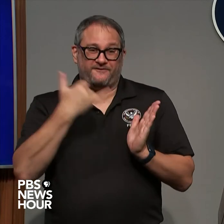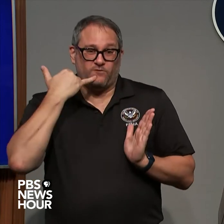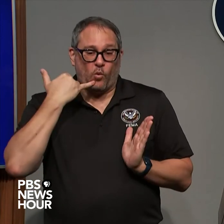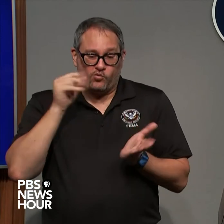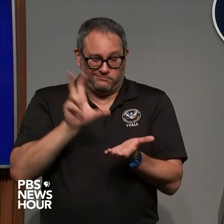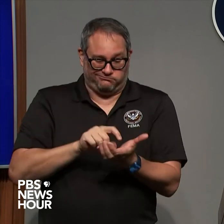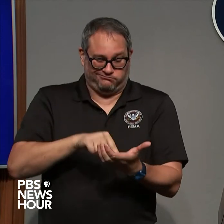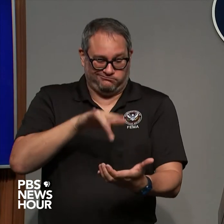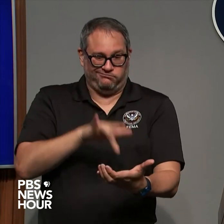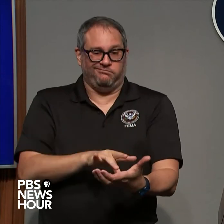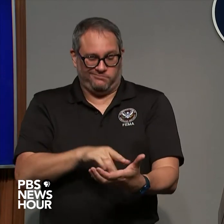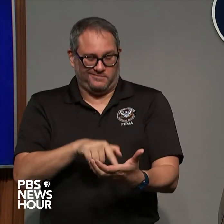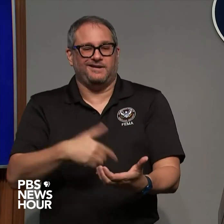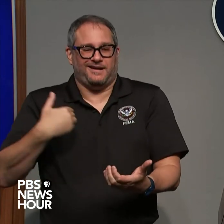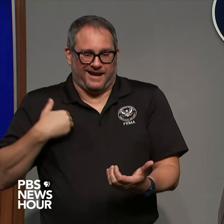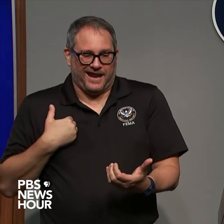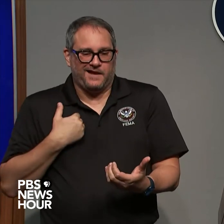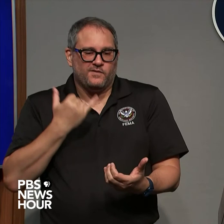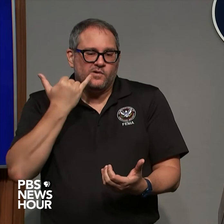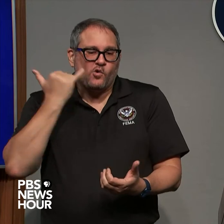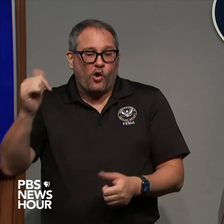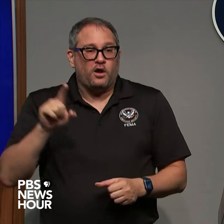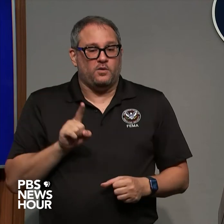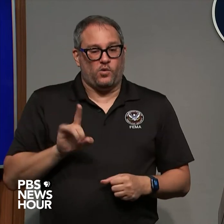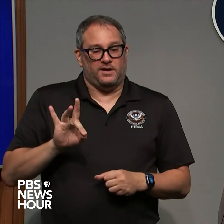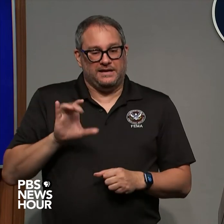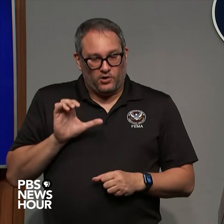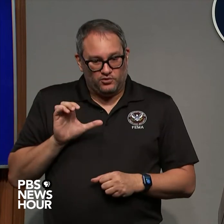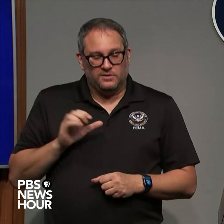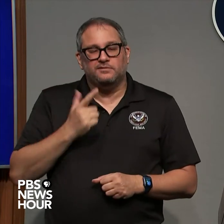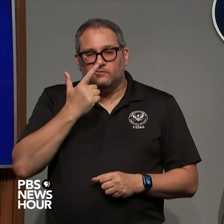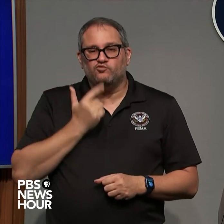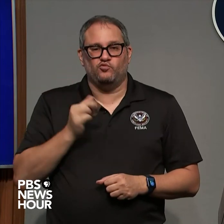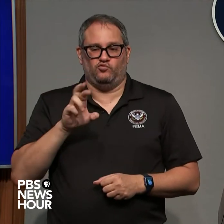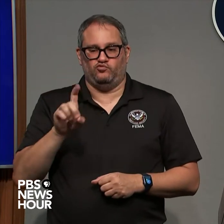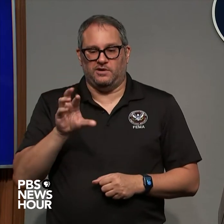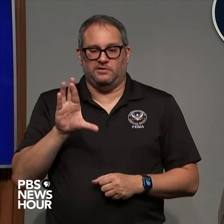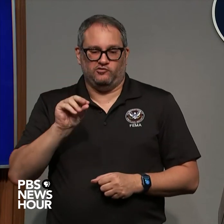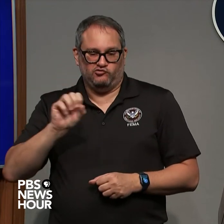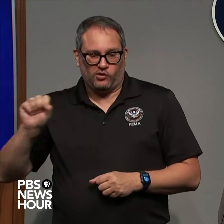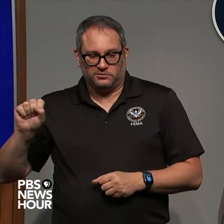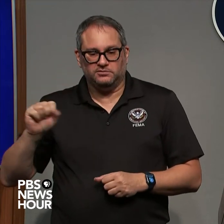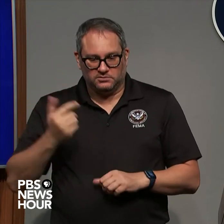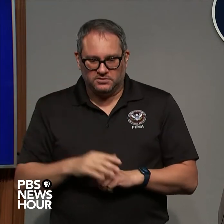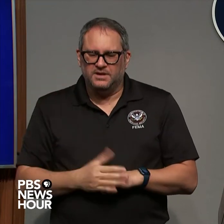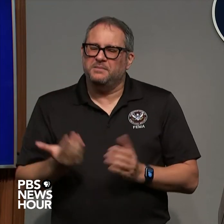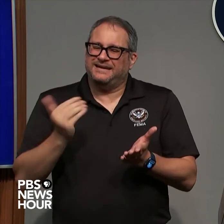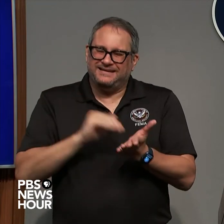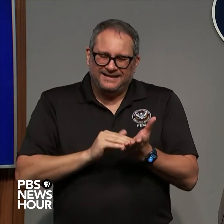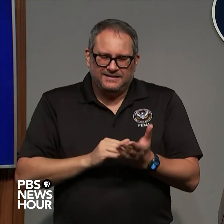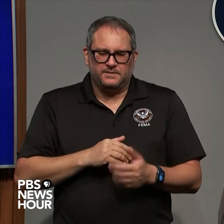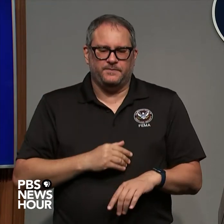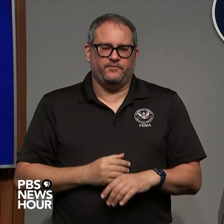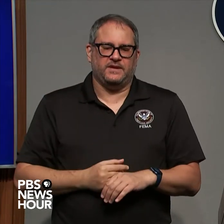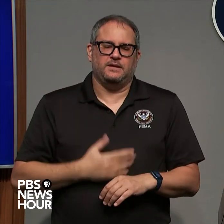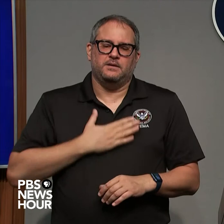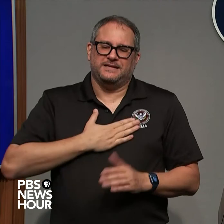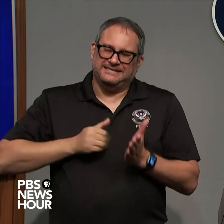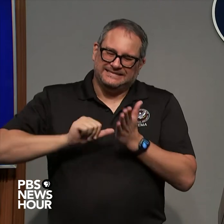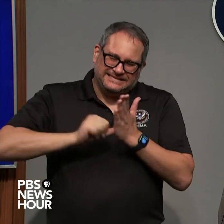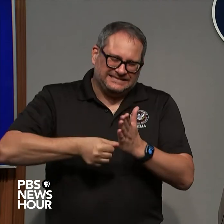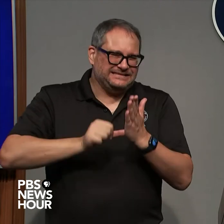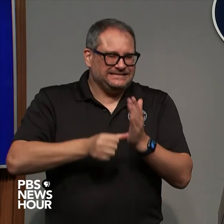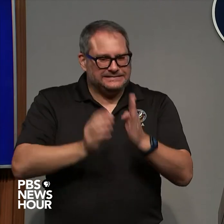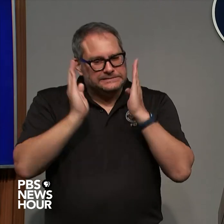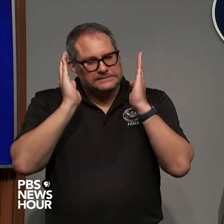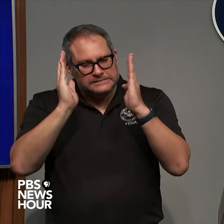you can call 1-800-RED-CROSS just make sure you're following the instructions of the officials and you can also